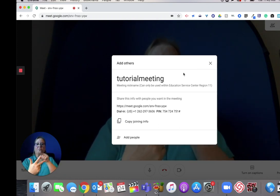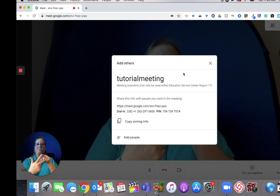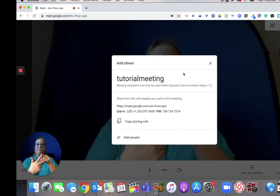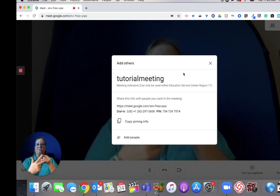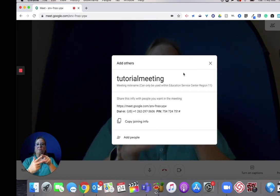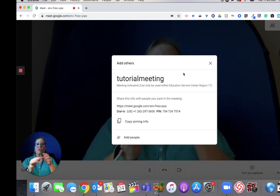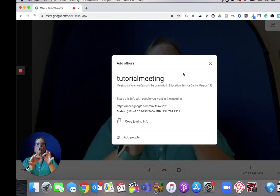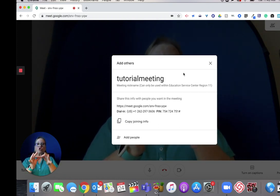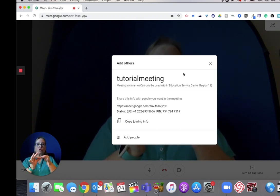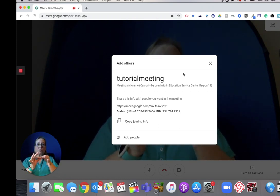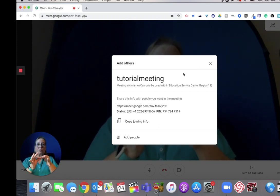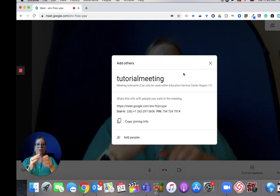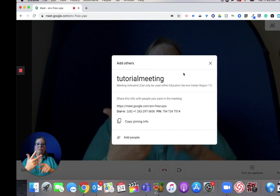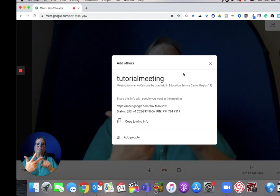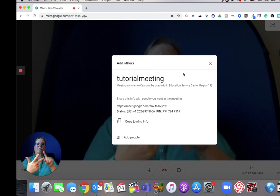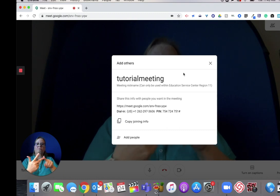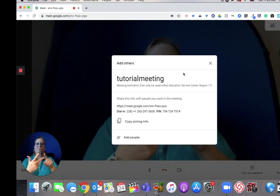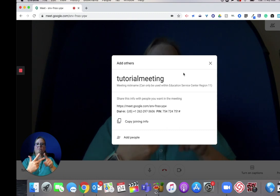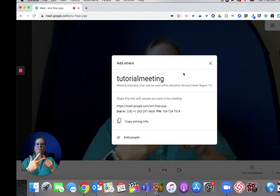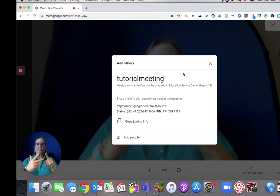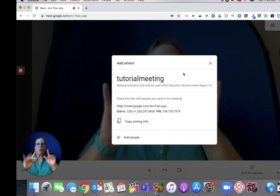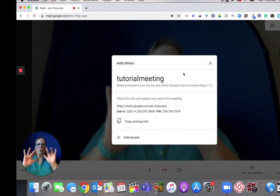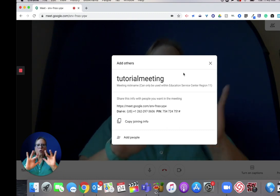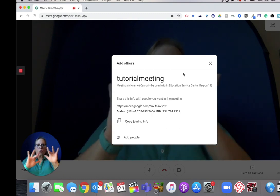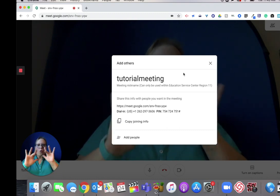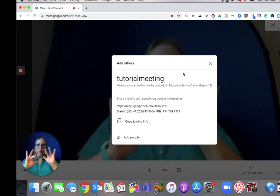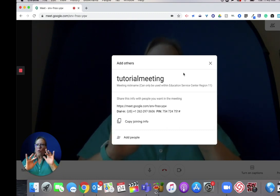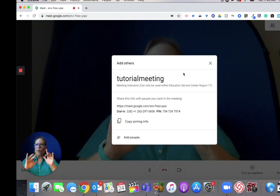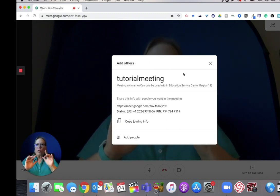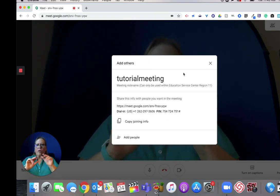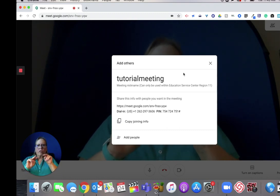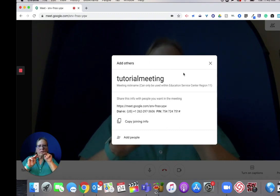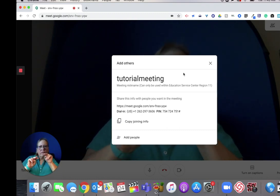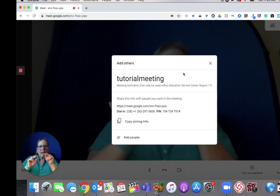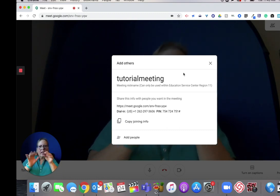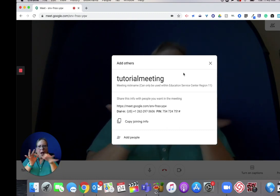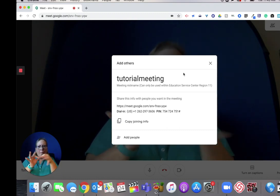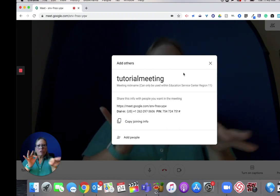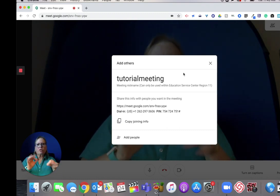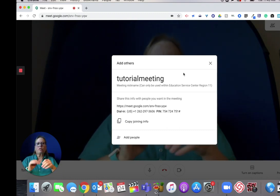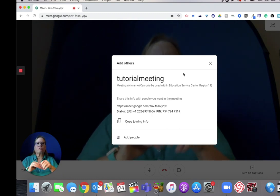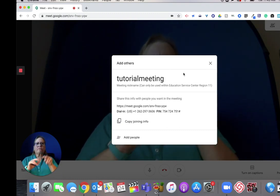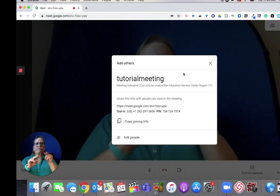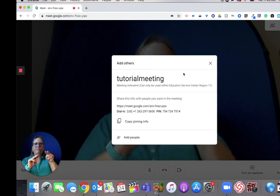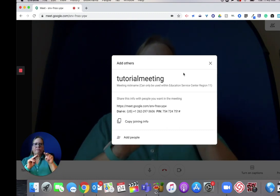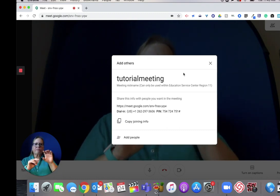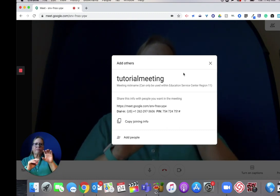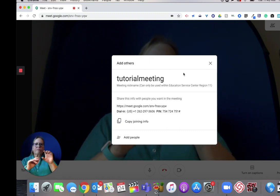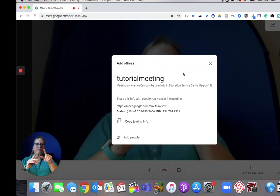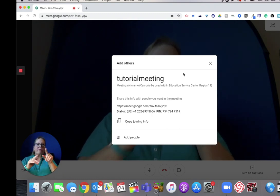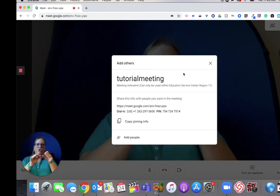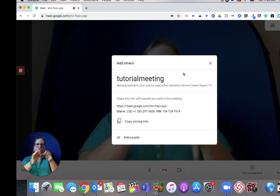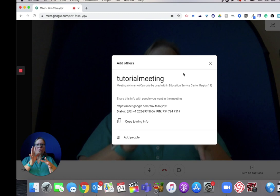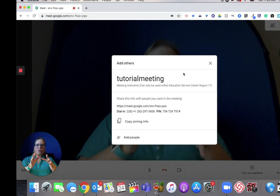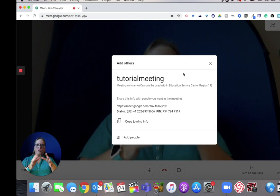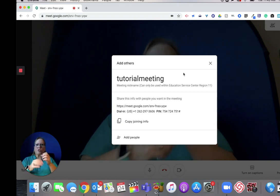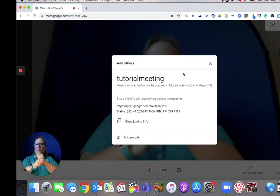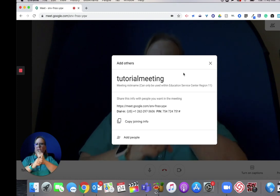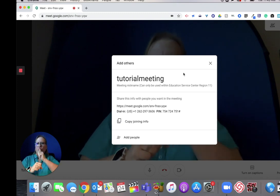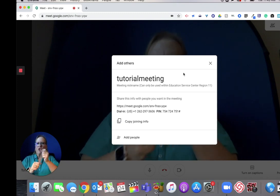have one person speaking, one person interpreting, and that third person can actually record the screen and watch and make sure the captions are working okay,